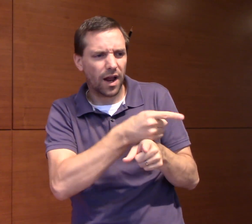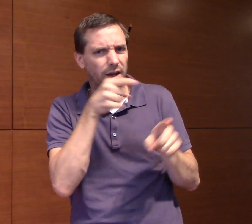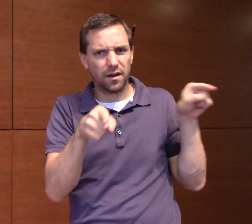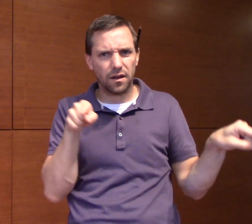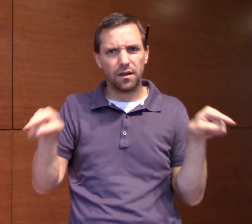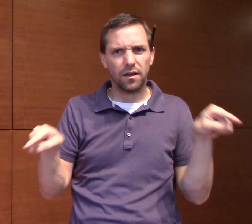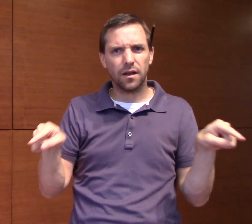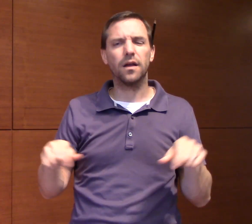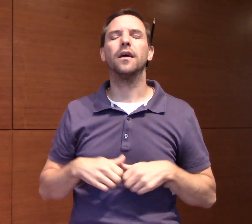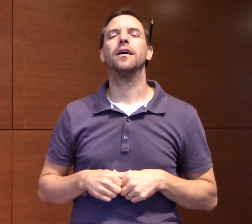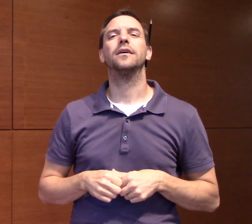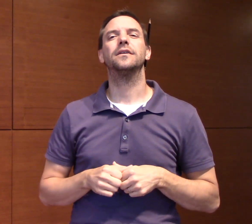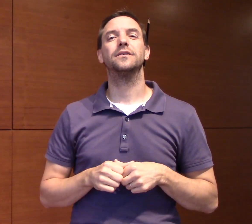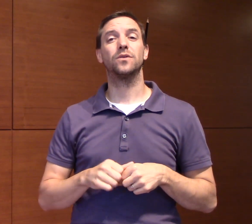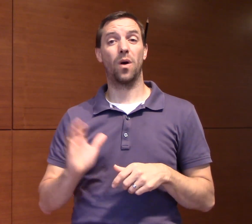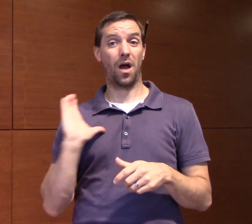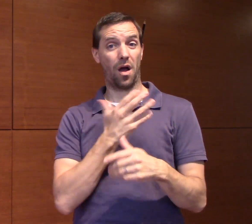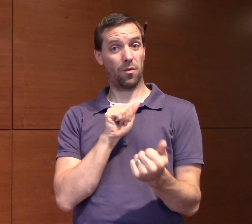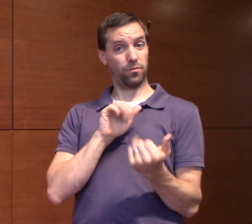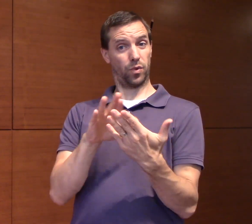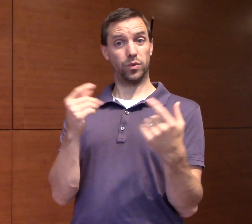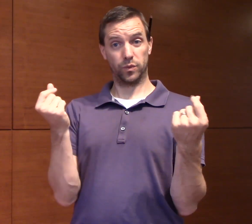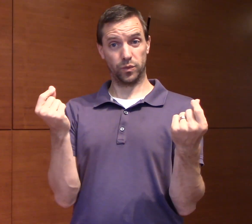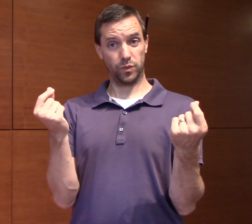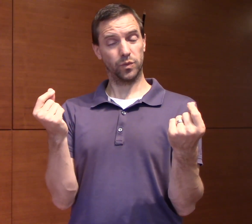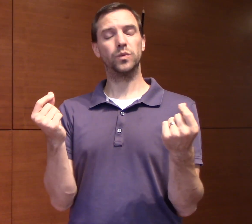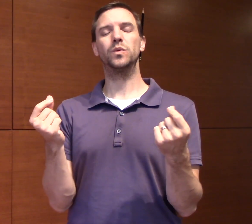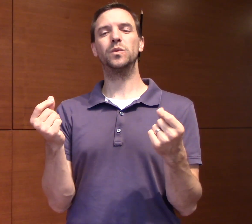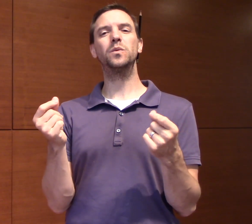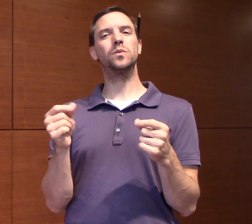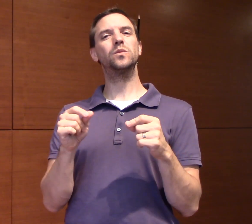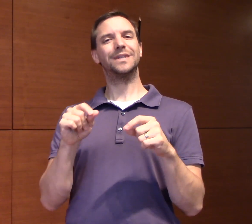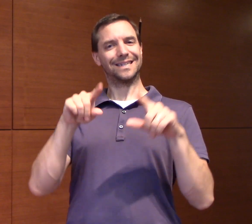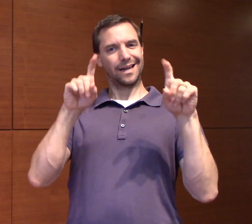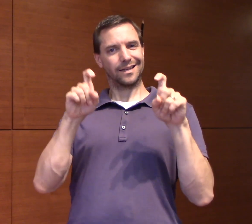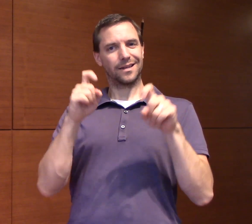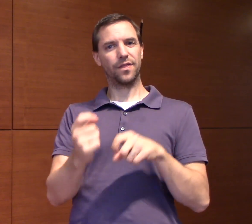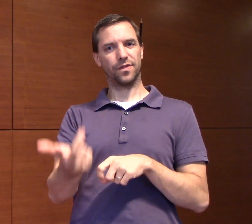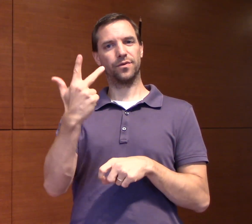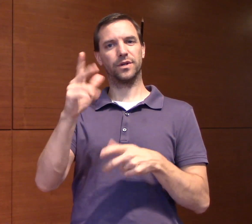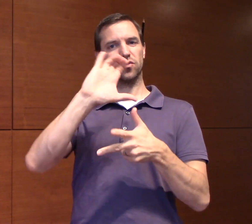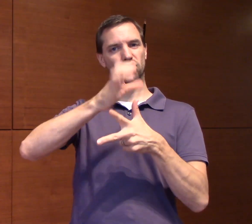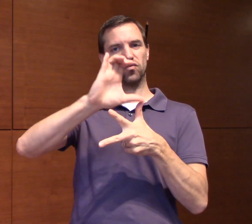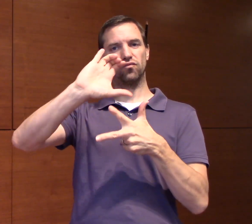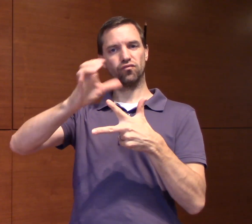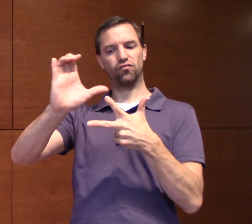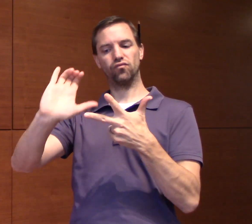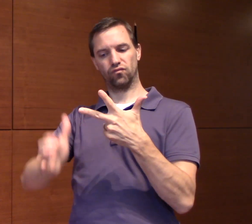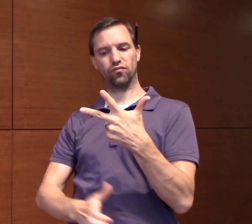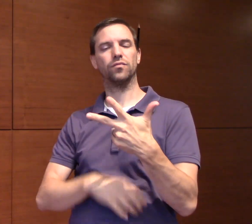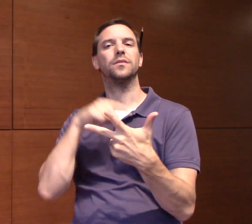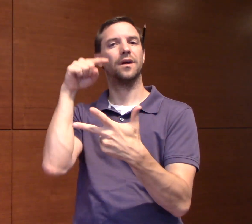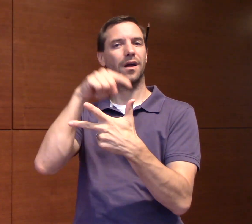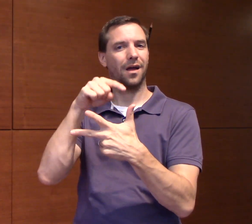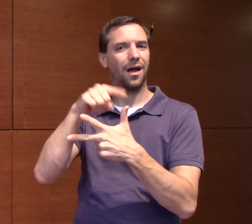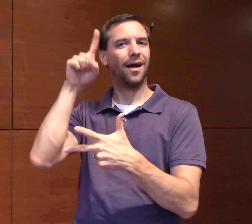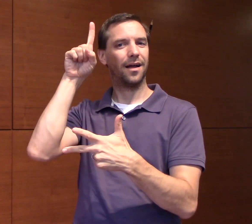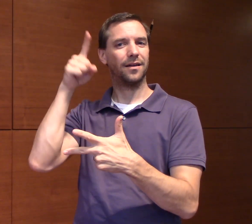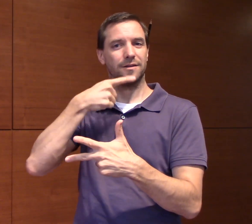literature so far, which makes it difficult to determine which one is right. So, in our approach, we tested three different participant